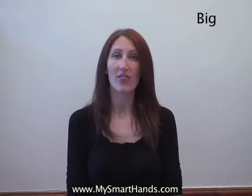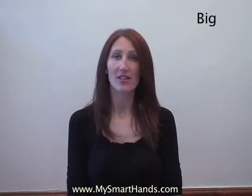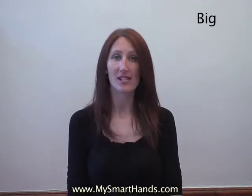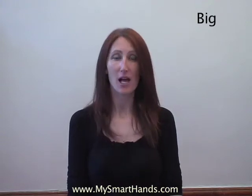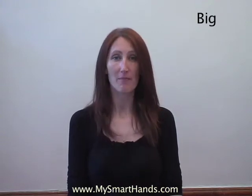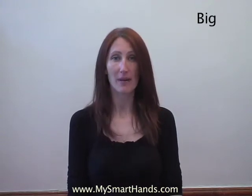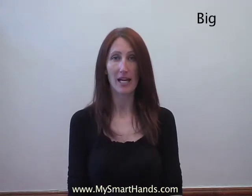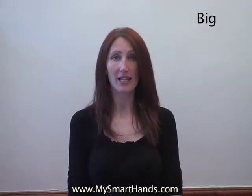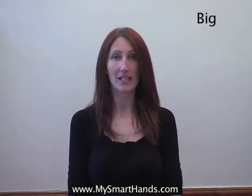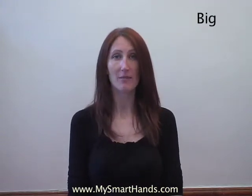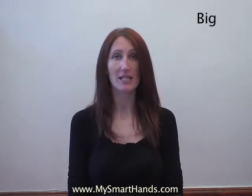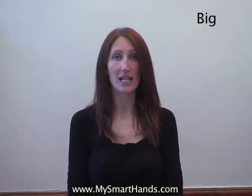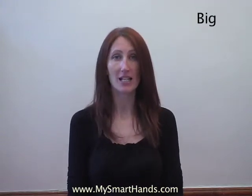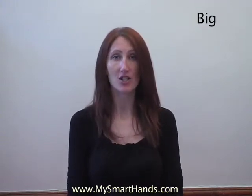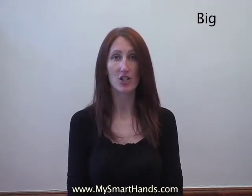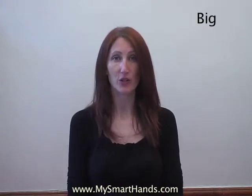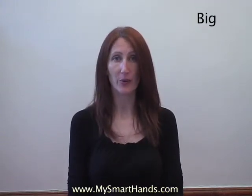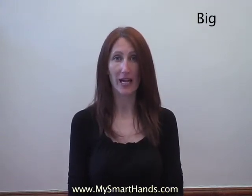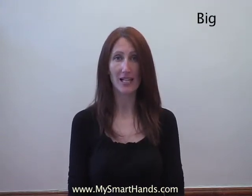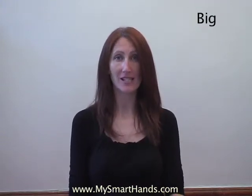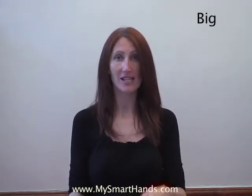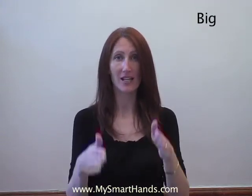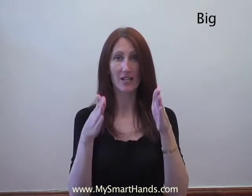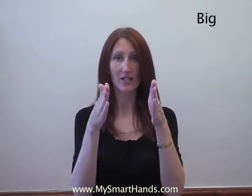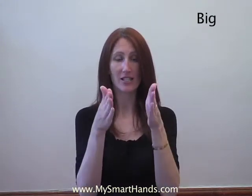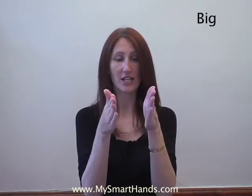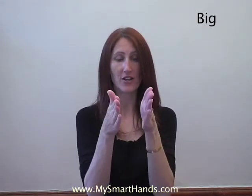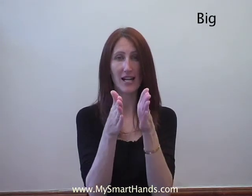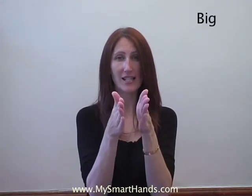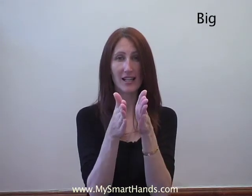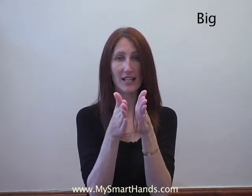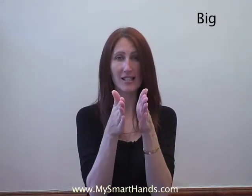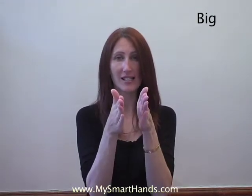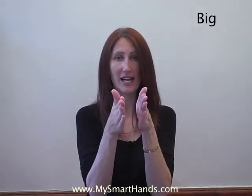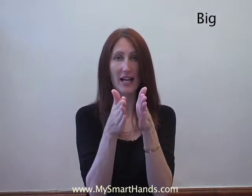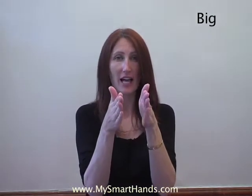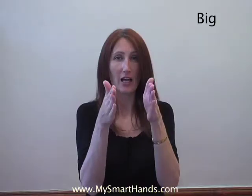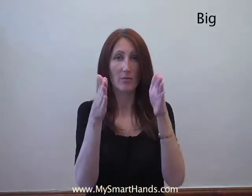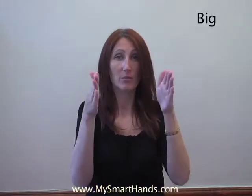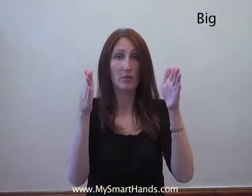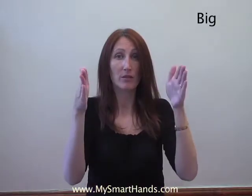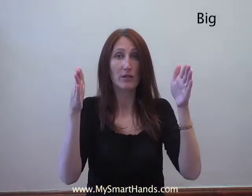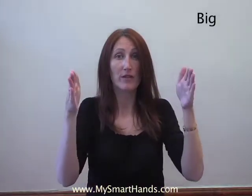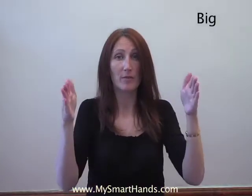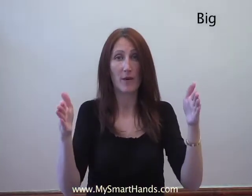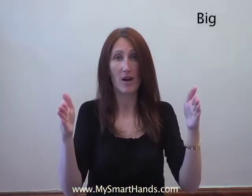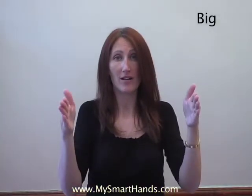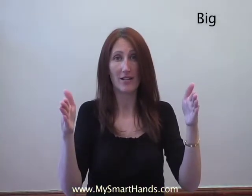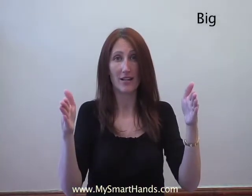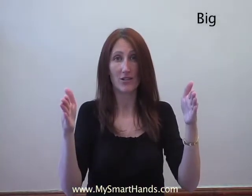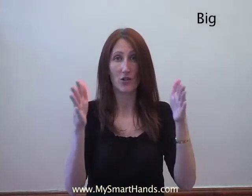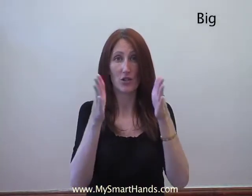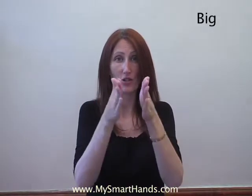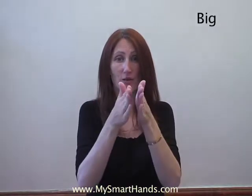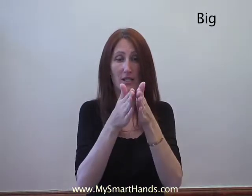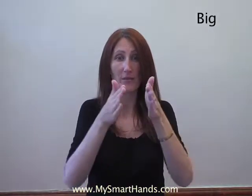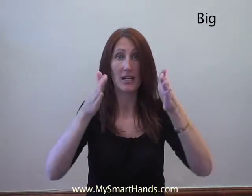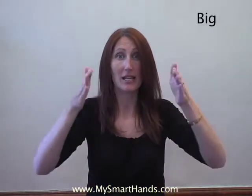The sign big can be done in two ways. You can take your hands like this and move them apart as though you're showing something that